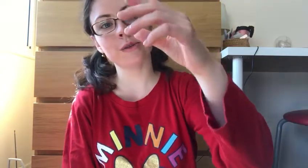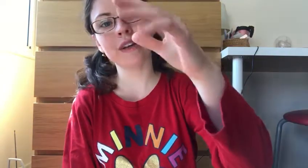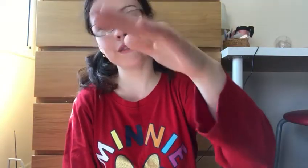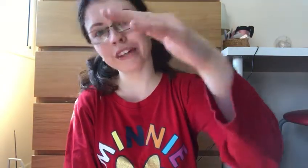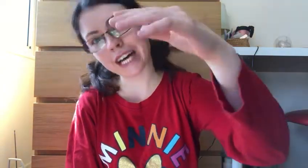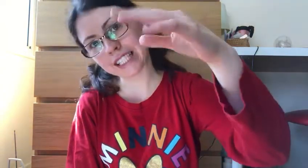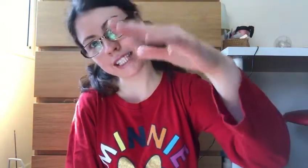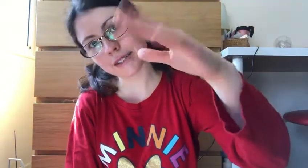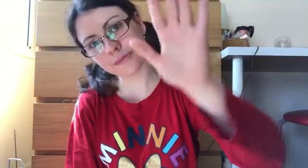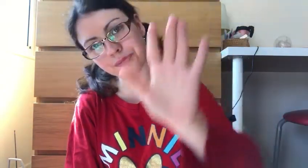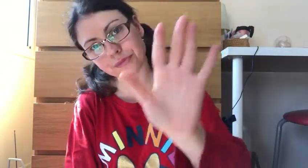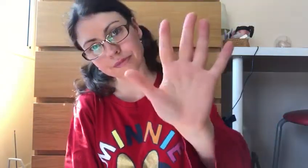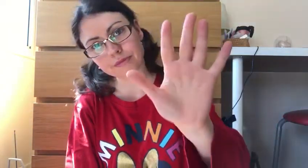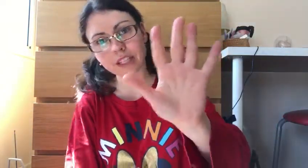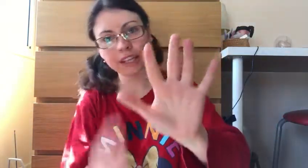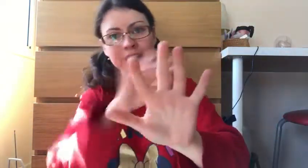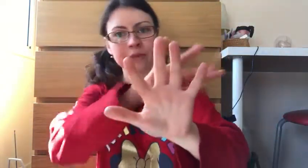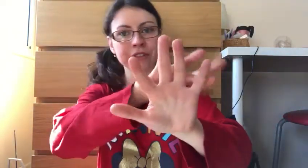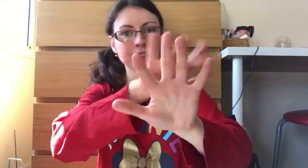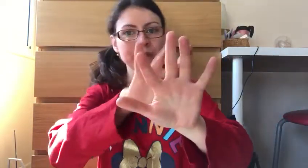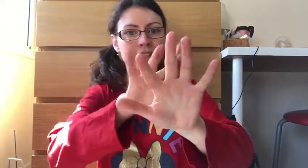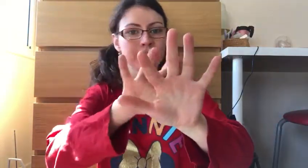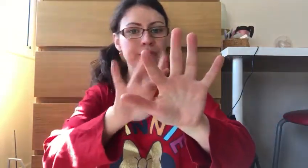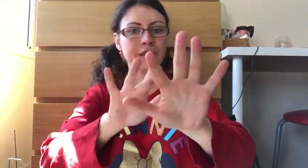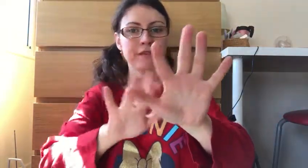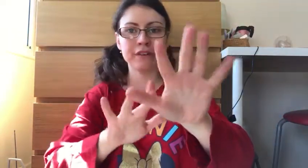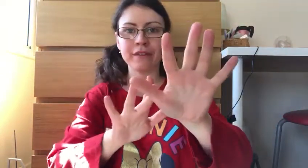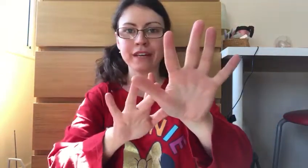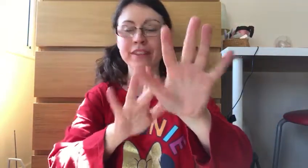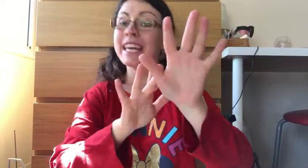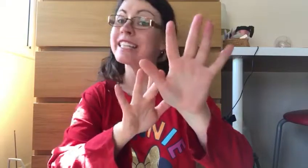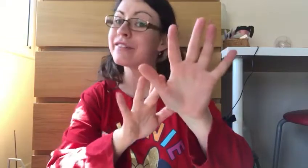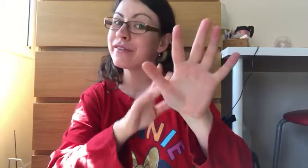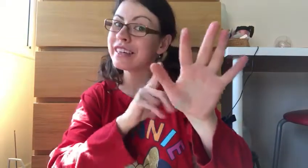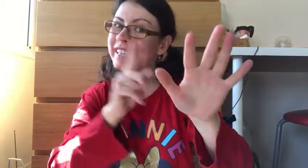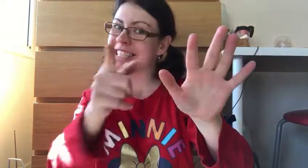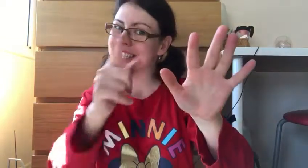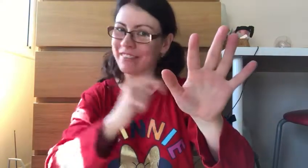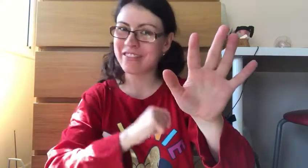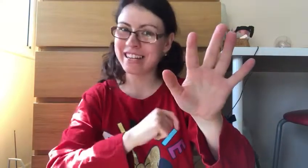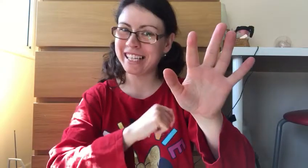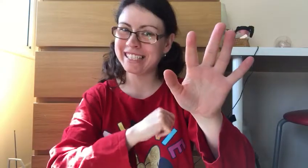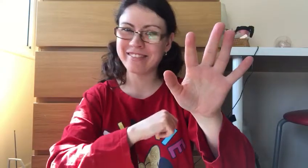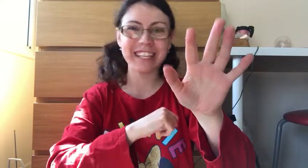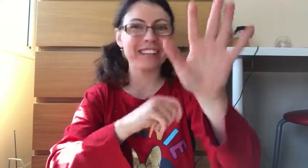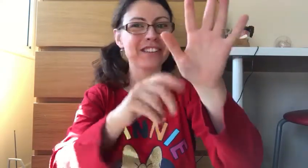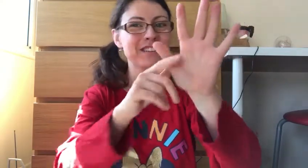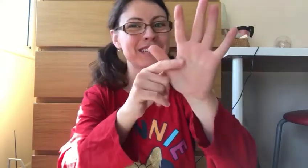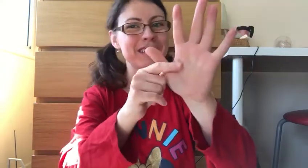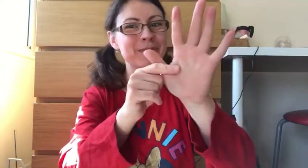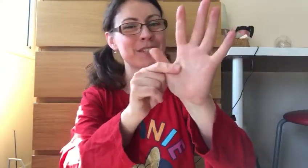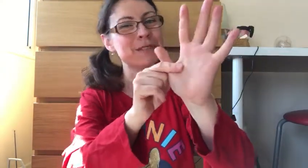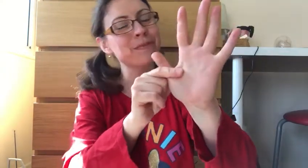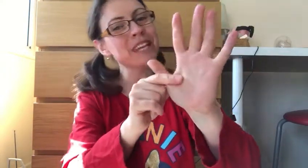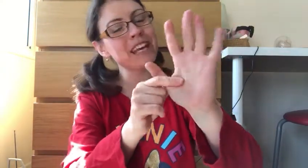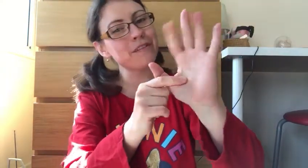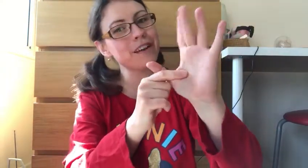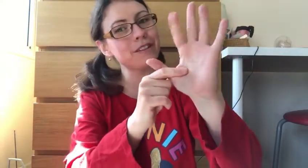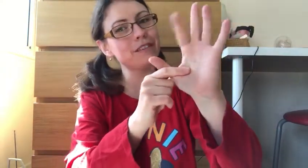one of your hands. Okay so when you've got one, two, three, four, five, yes, five fingers. Am I right? Thank you reception. Five lovely